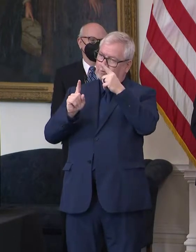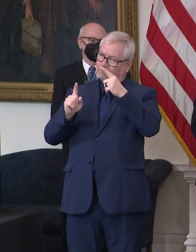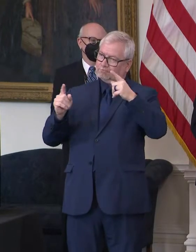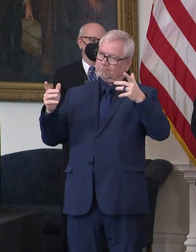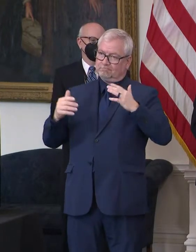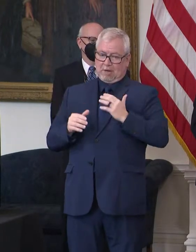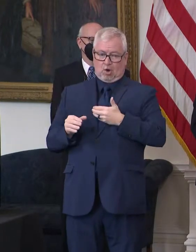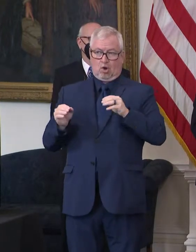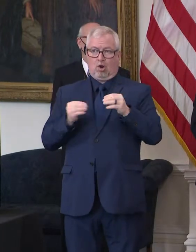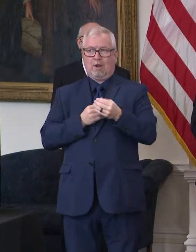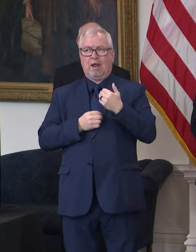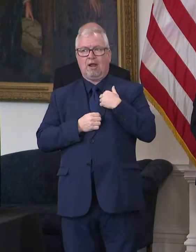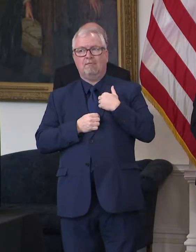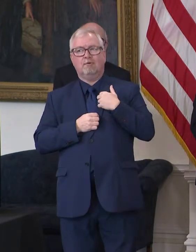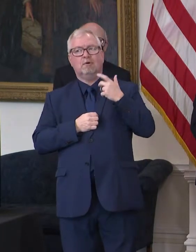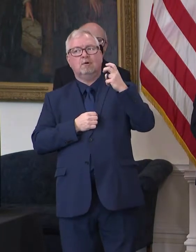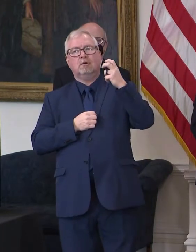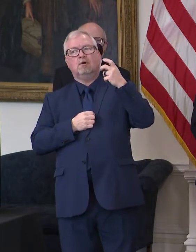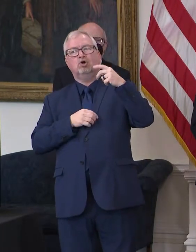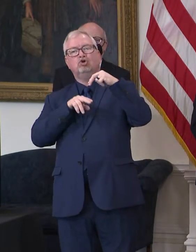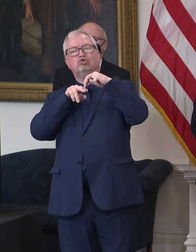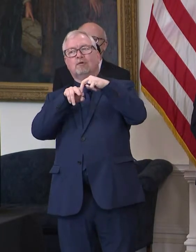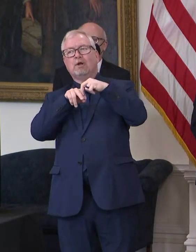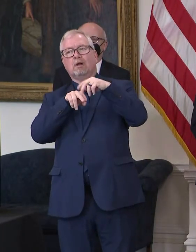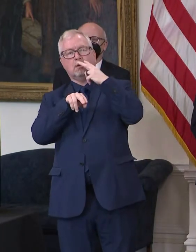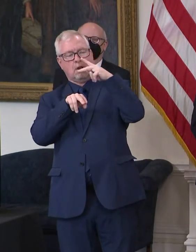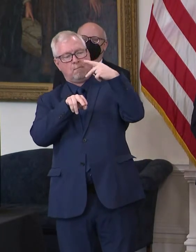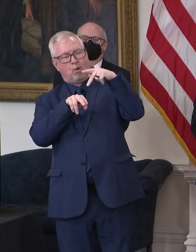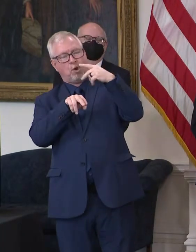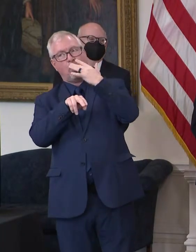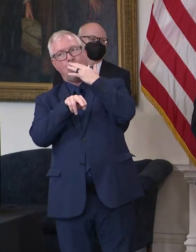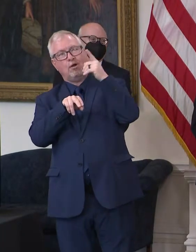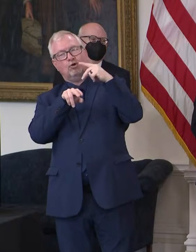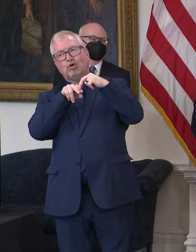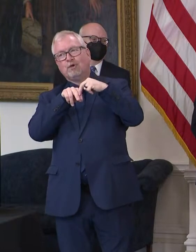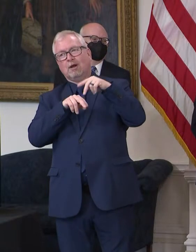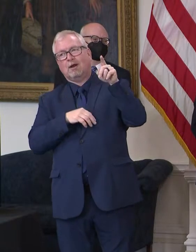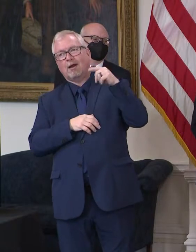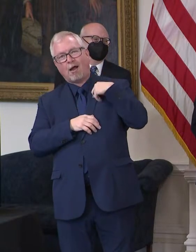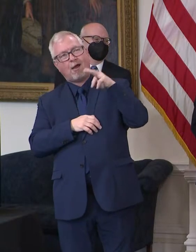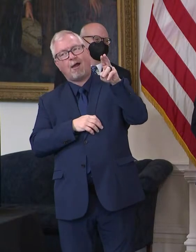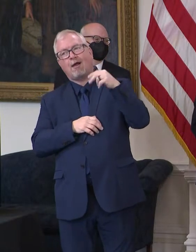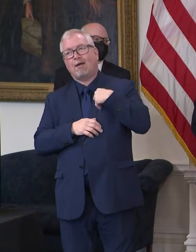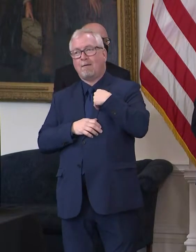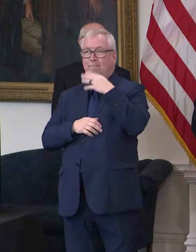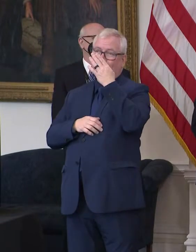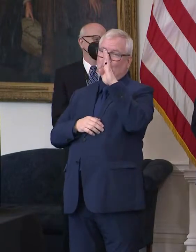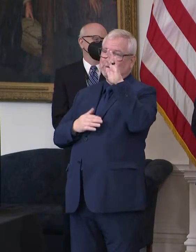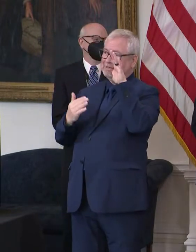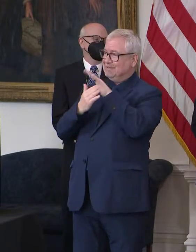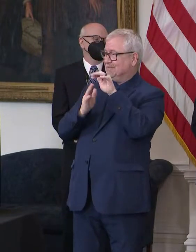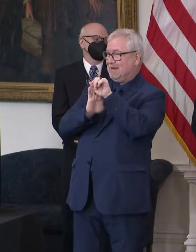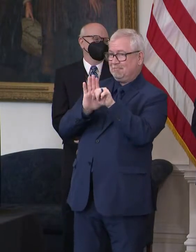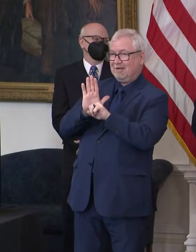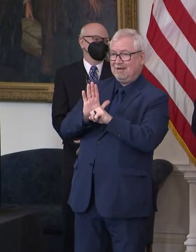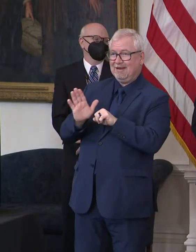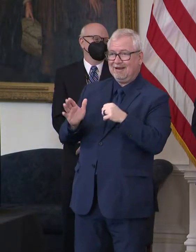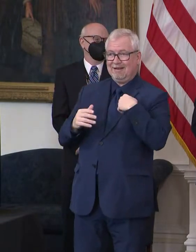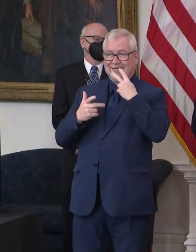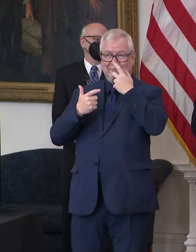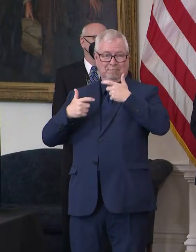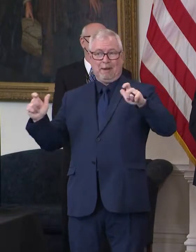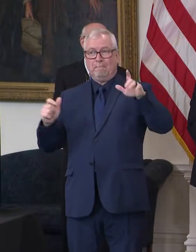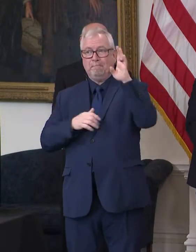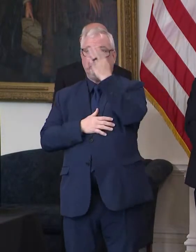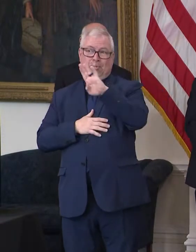because, you know, in the bluest state in America with a big blue wave and a blue year as a Republican, you know, I